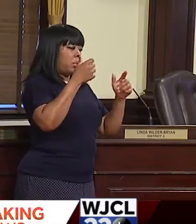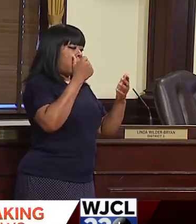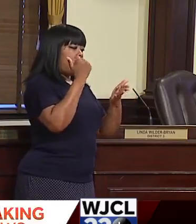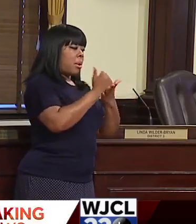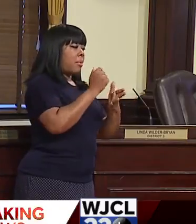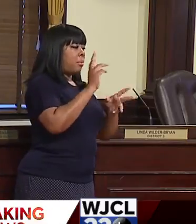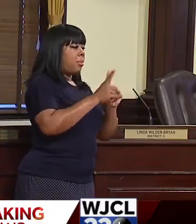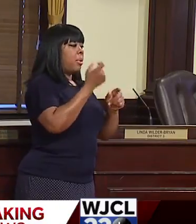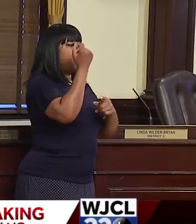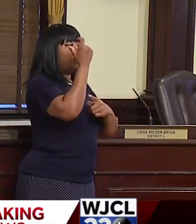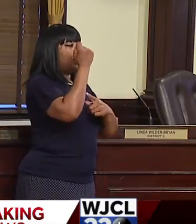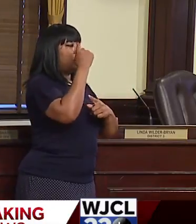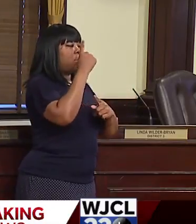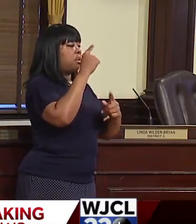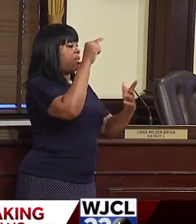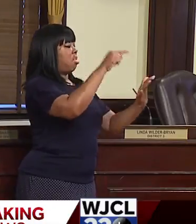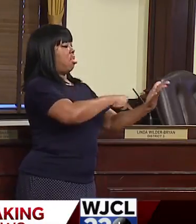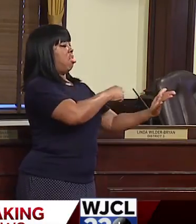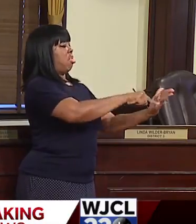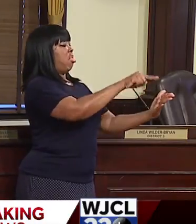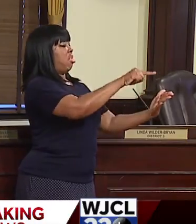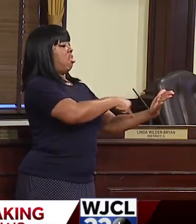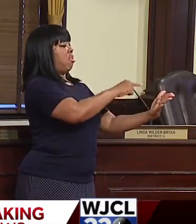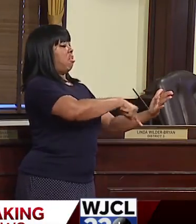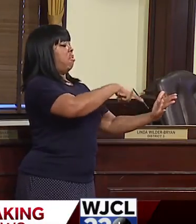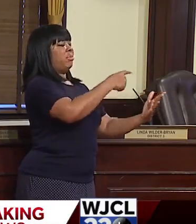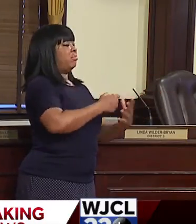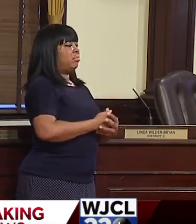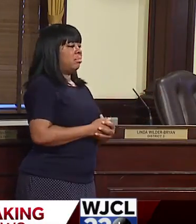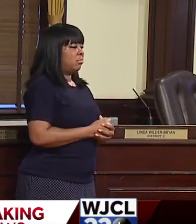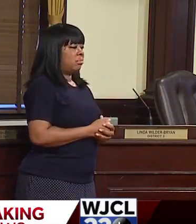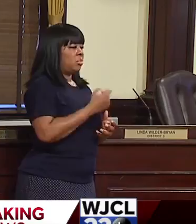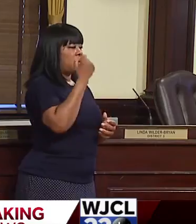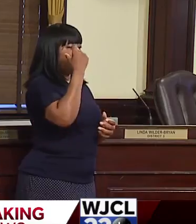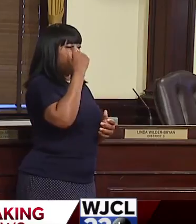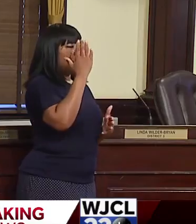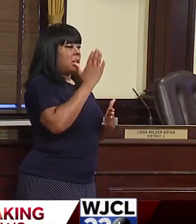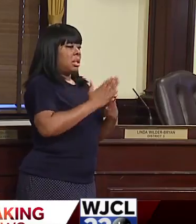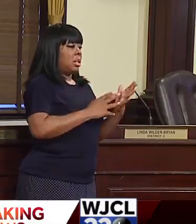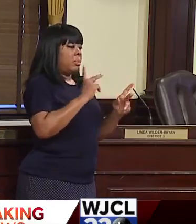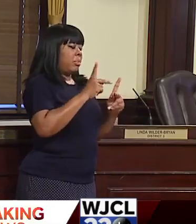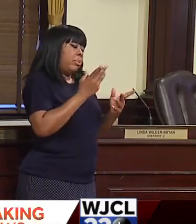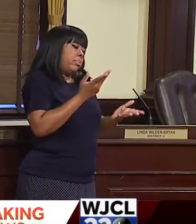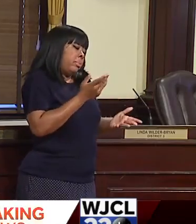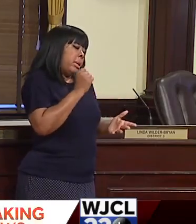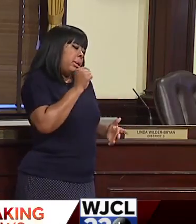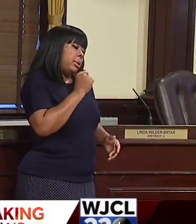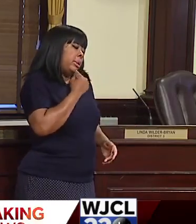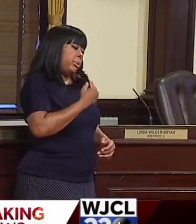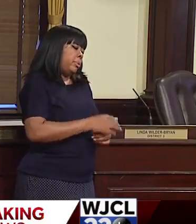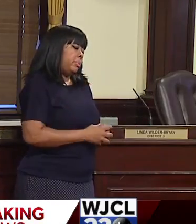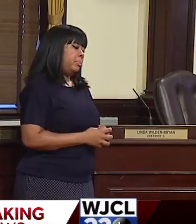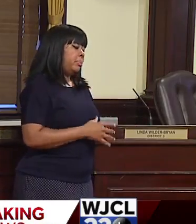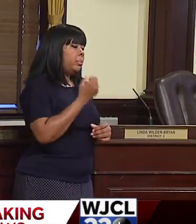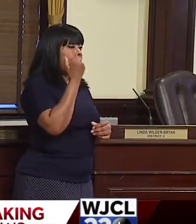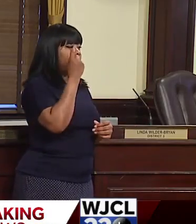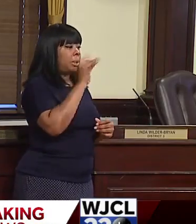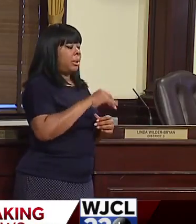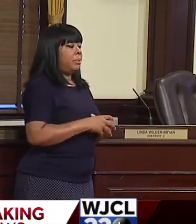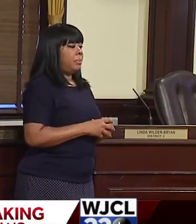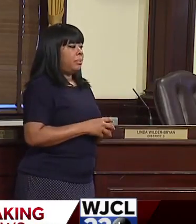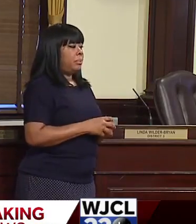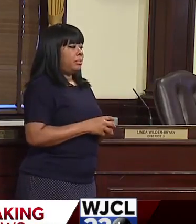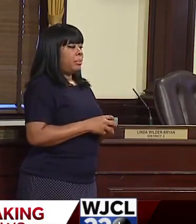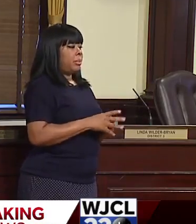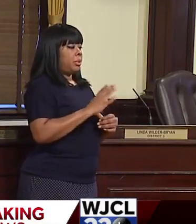not to be punitive about it. Um, we do recognize that some people are not taking it seriously. And so our efforts will